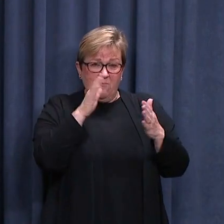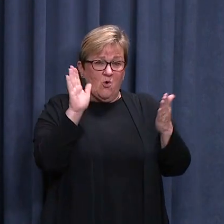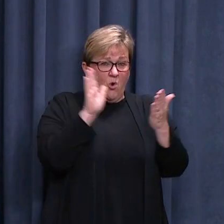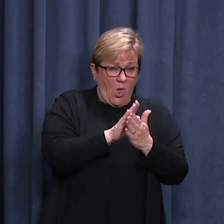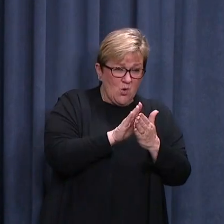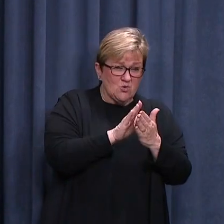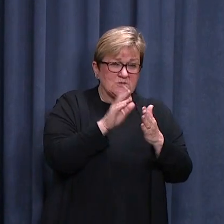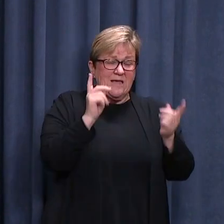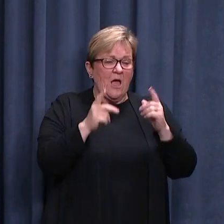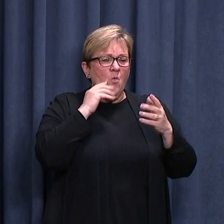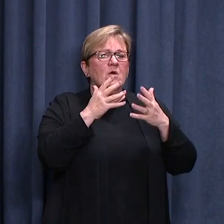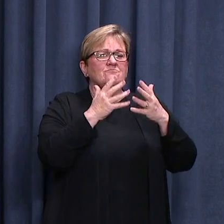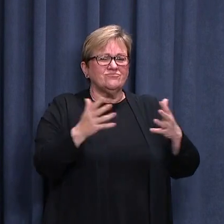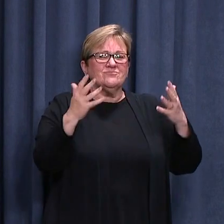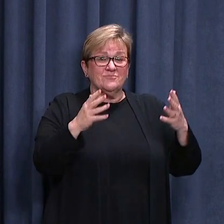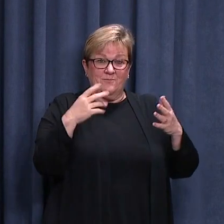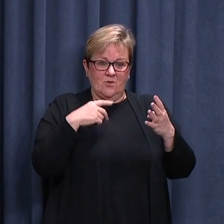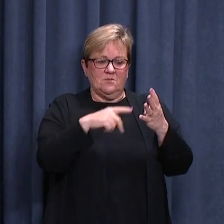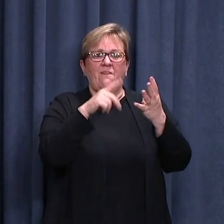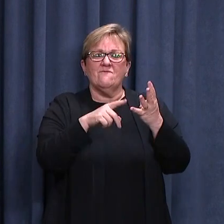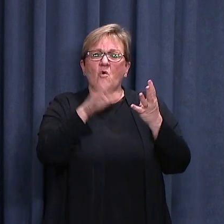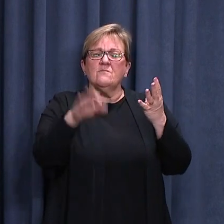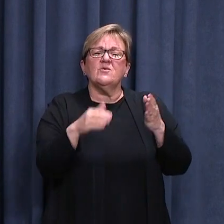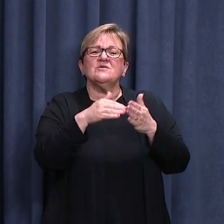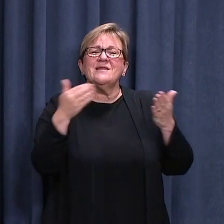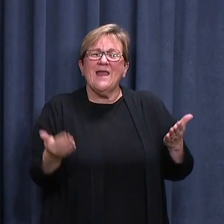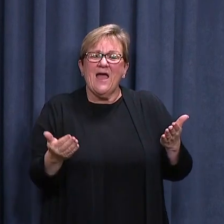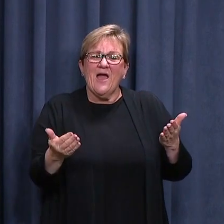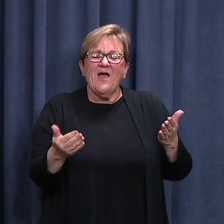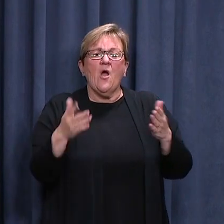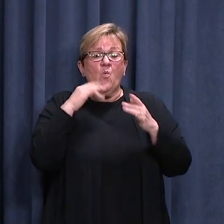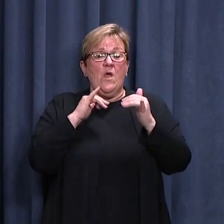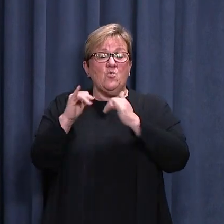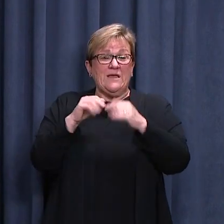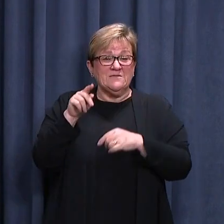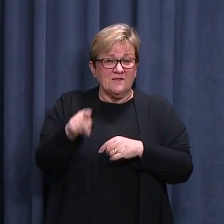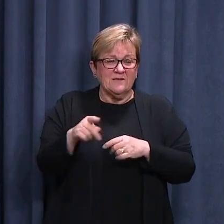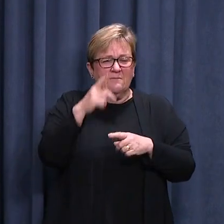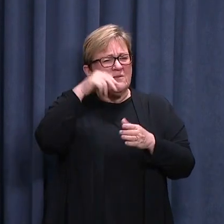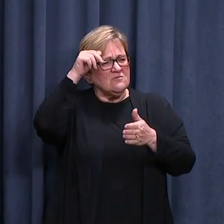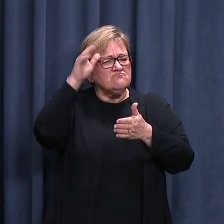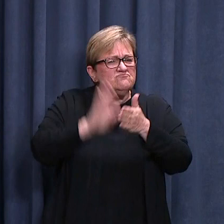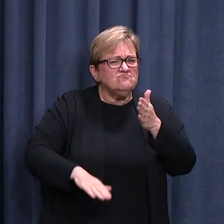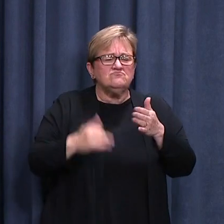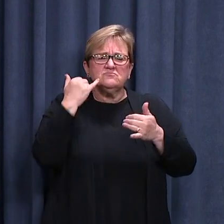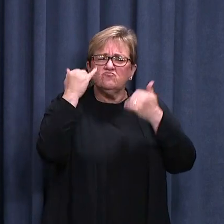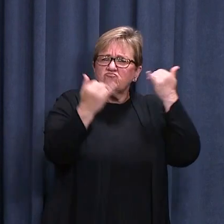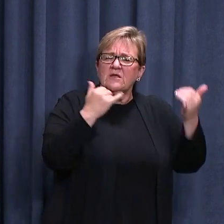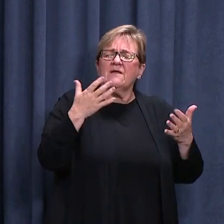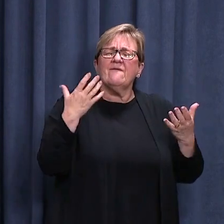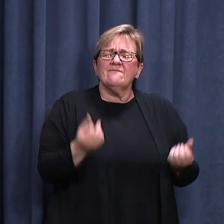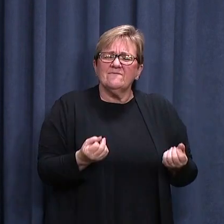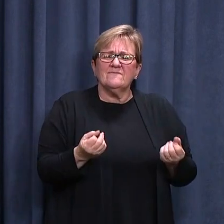will continue to rise as new cases are found and are interviewed by our expert contact tracing teams